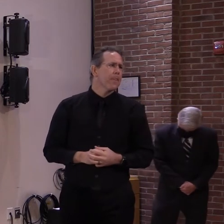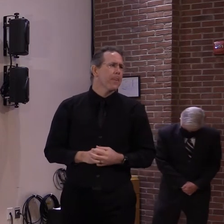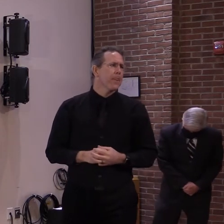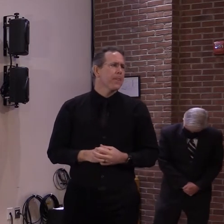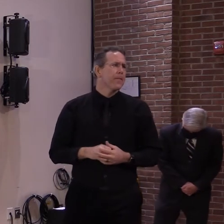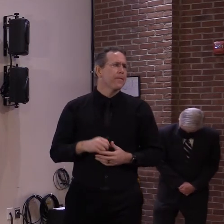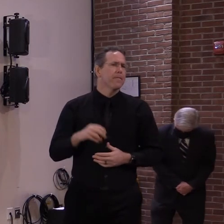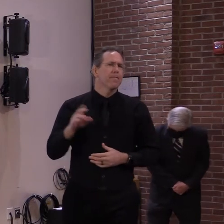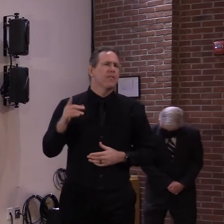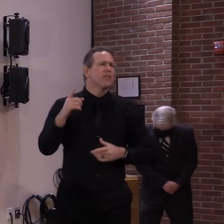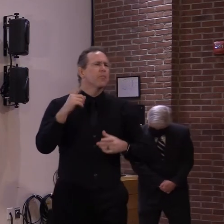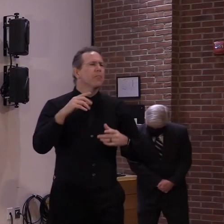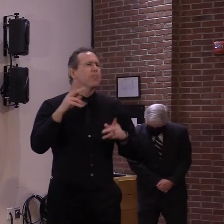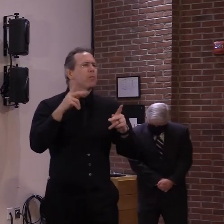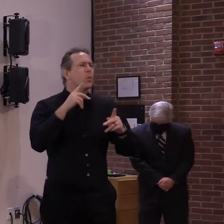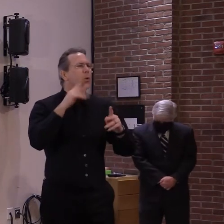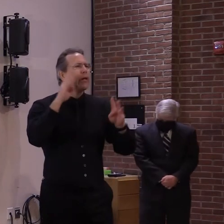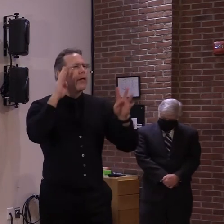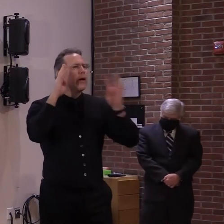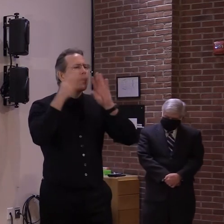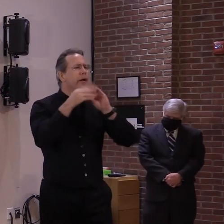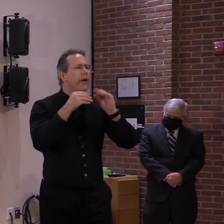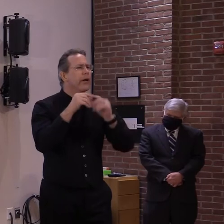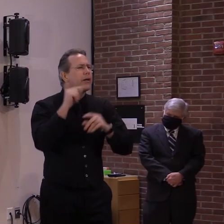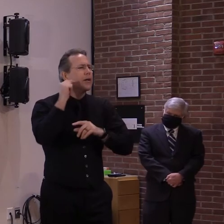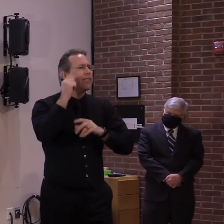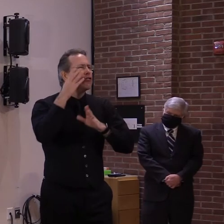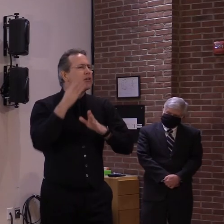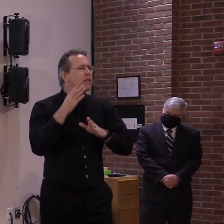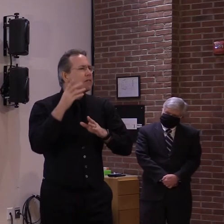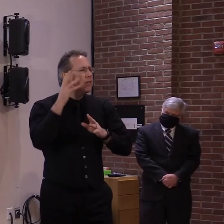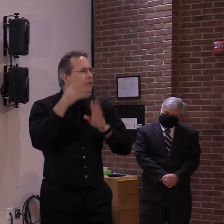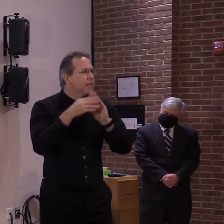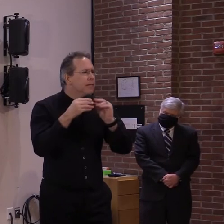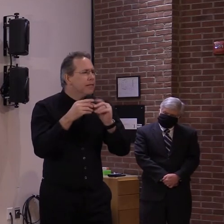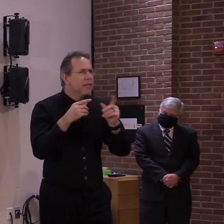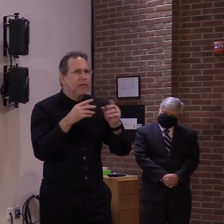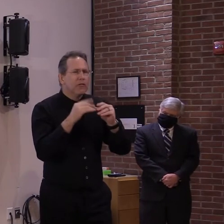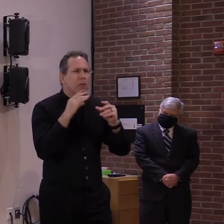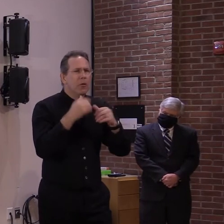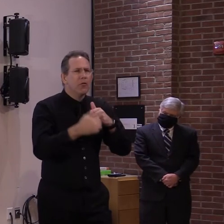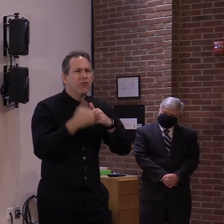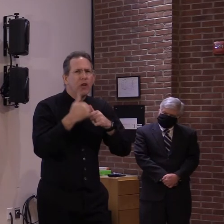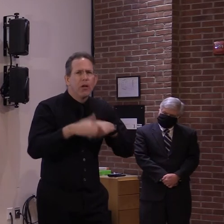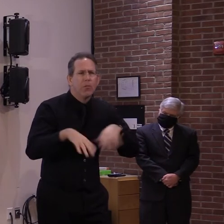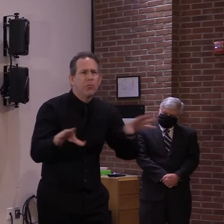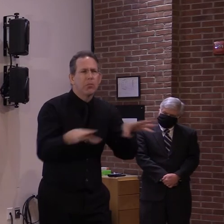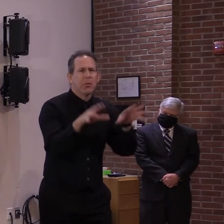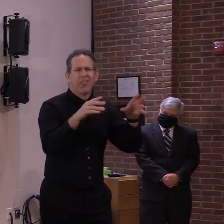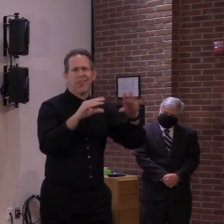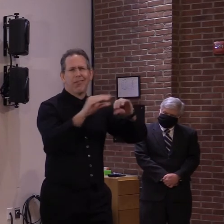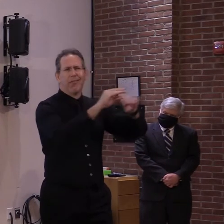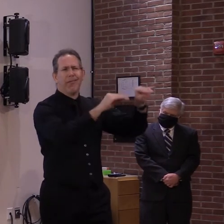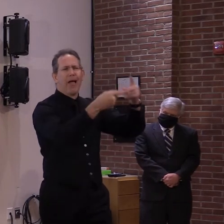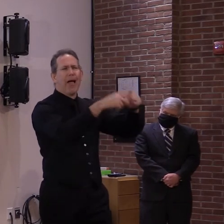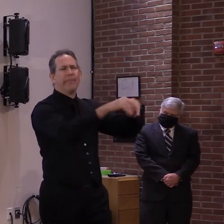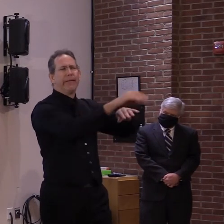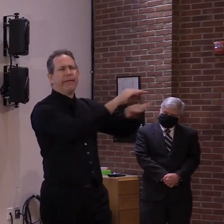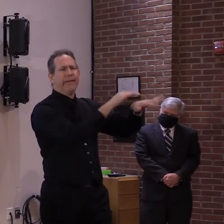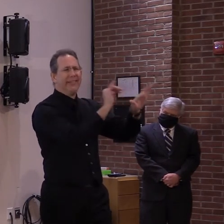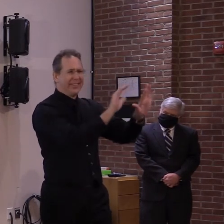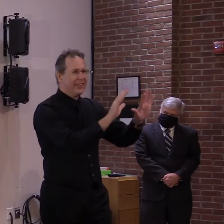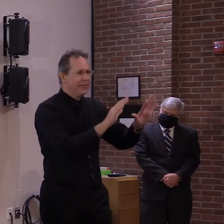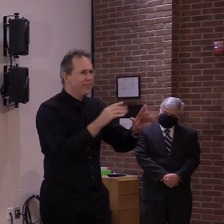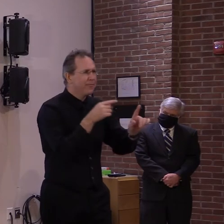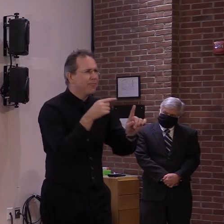incite a violent assault on the U.S. Capitol. If that doesn't cause you to question your role in the party, what would? Well, I